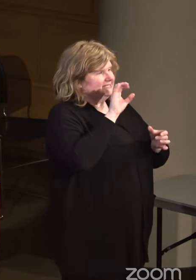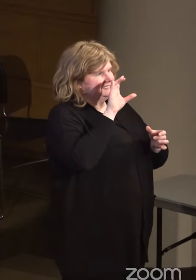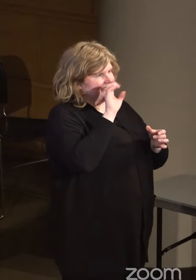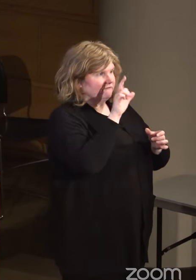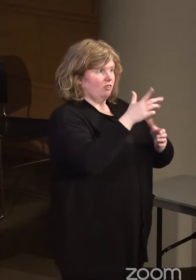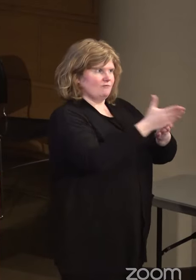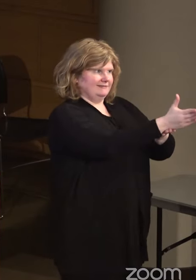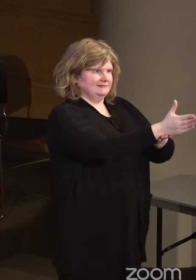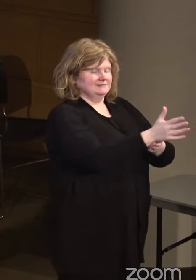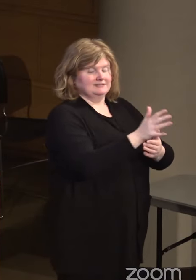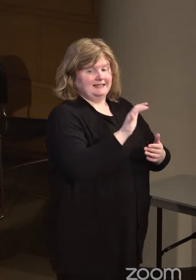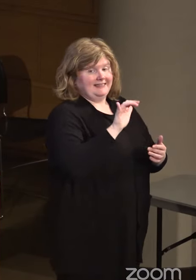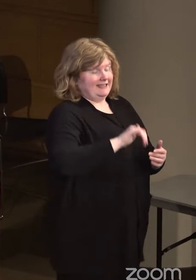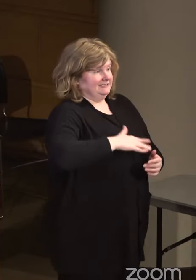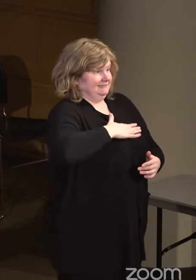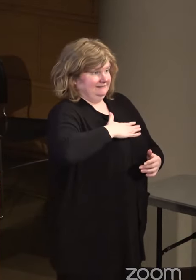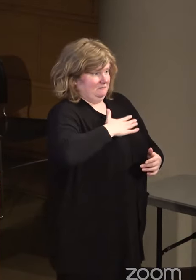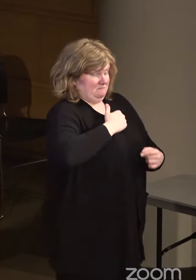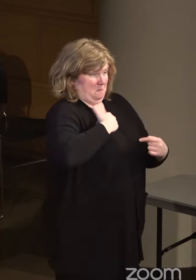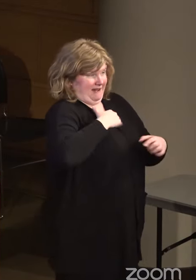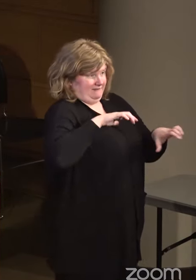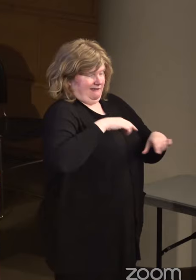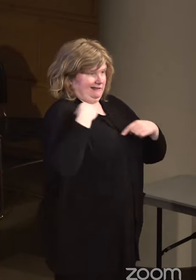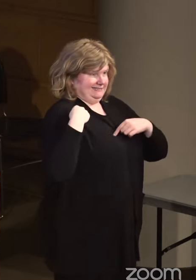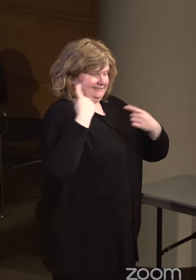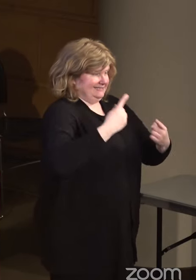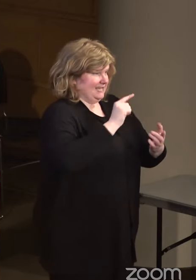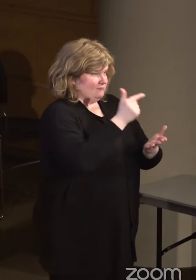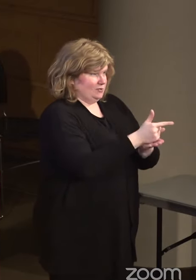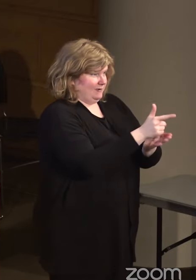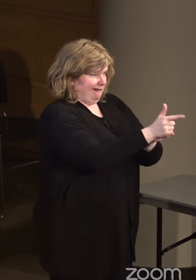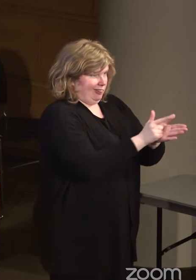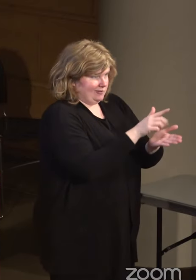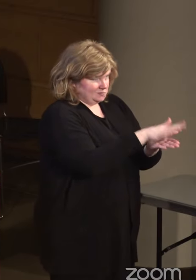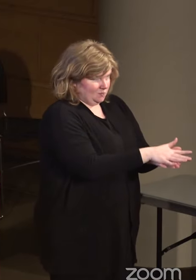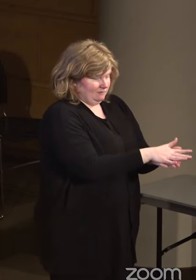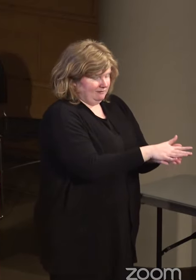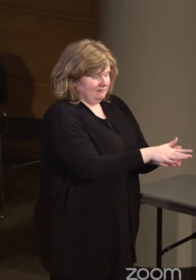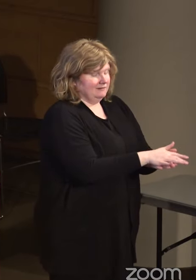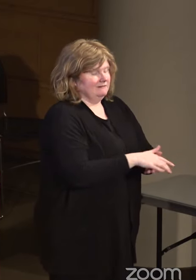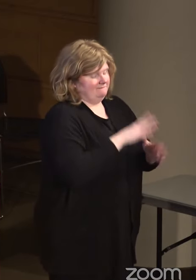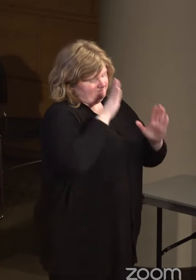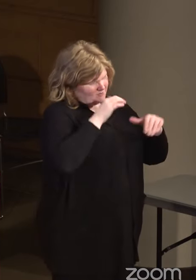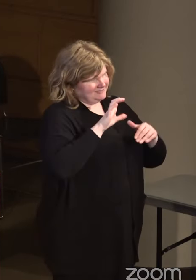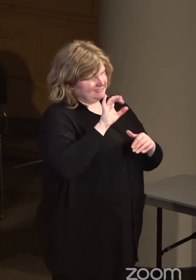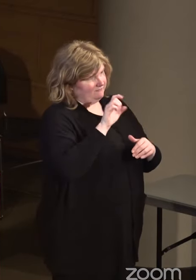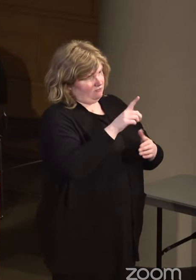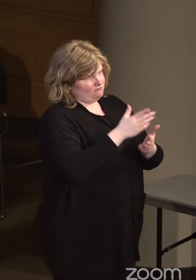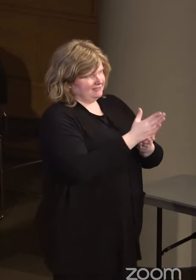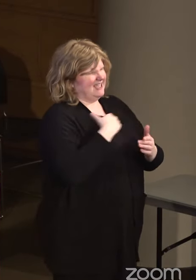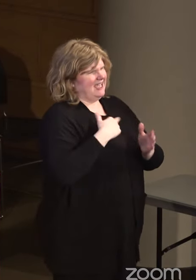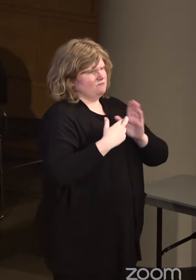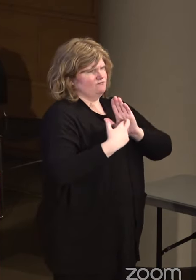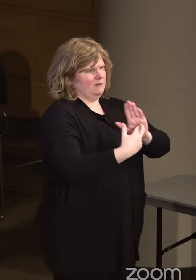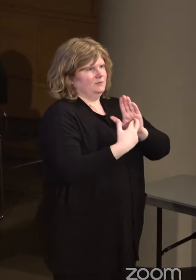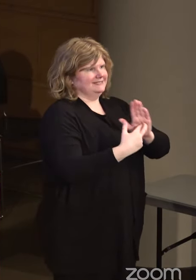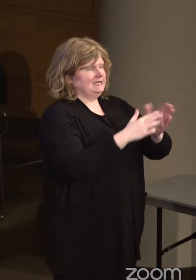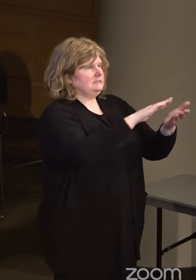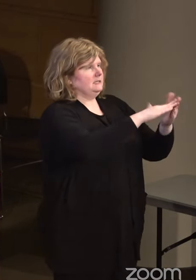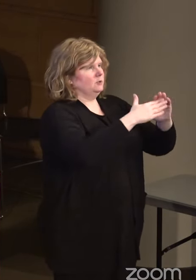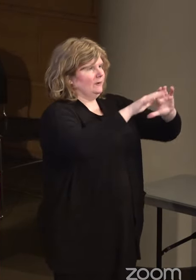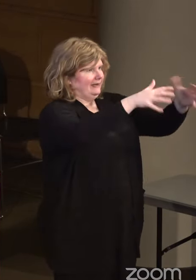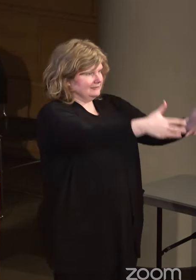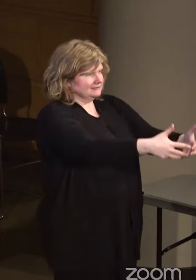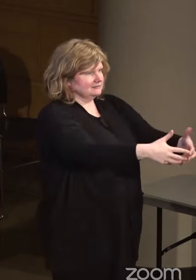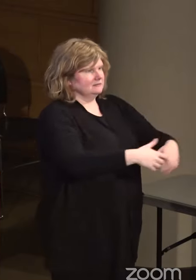That's what I have done since the day I graduated law school, representing communities,